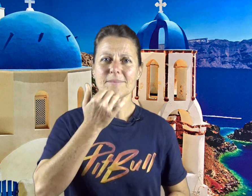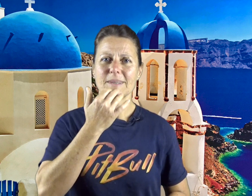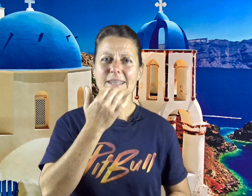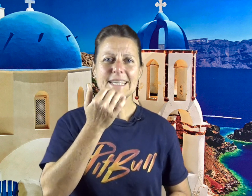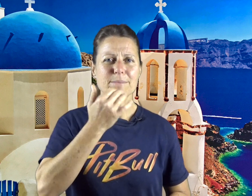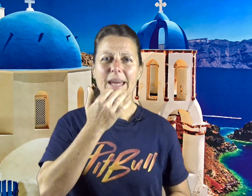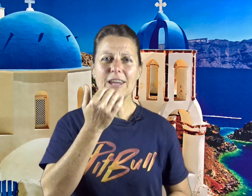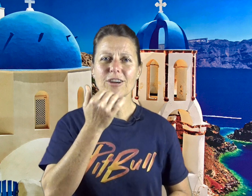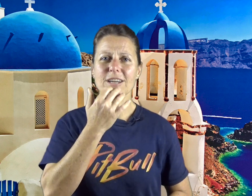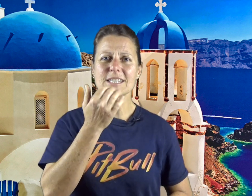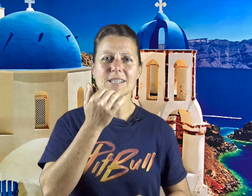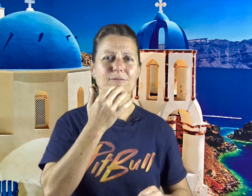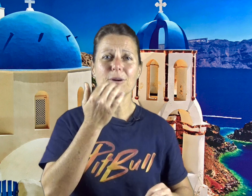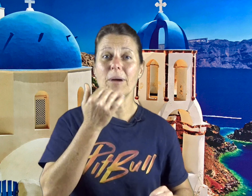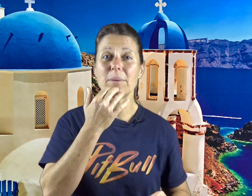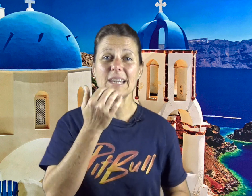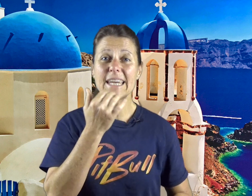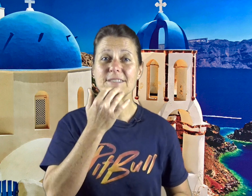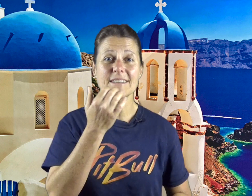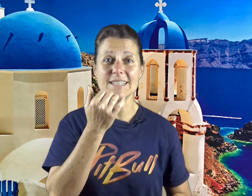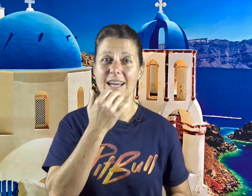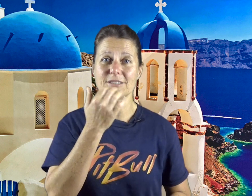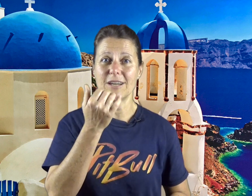this money curse from my beliefs in this lifetime.